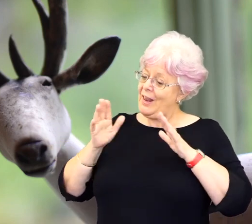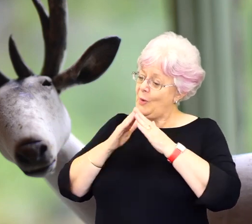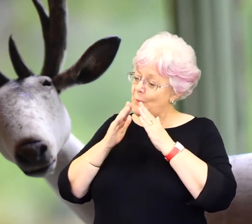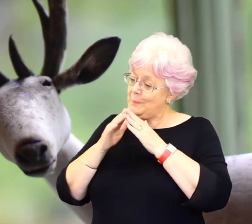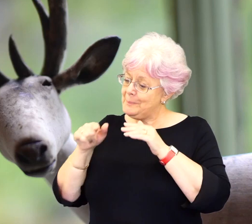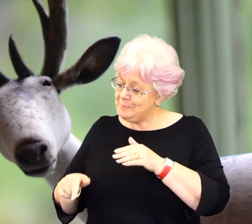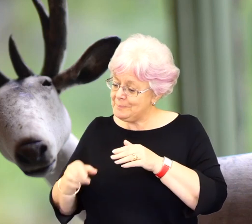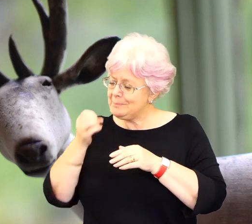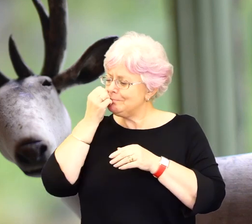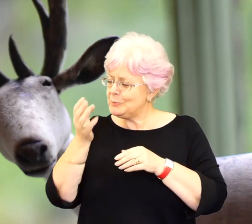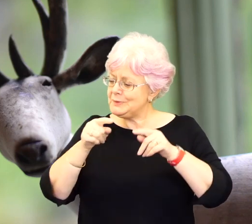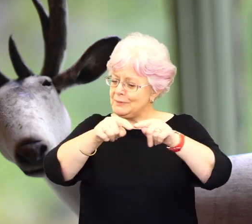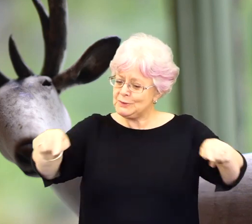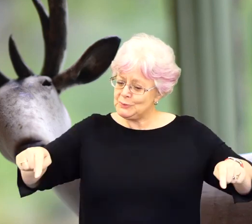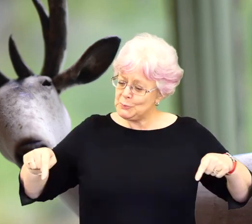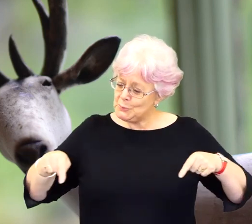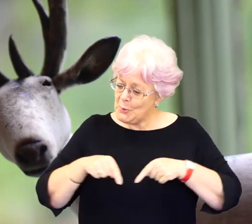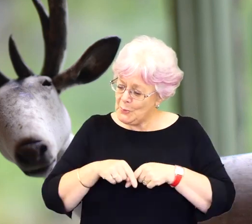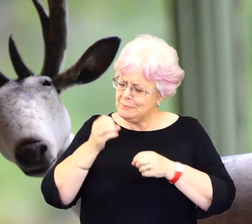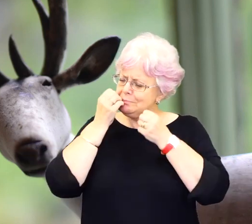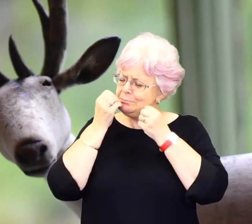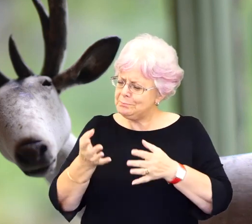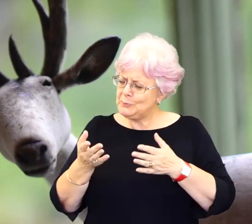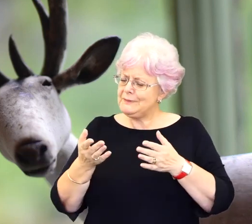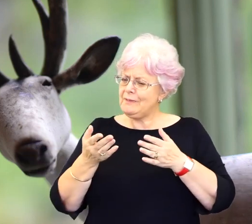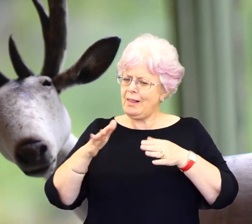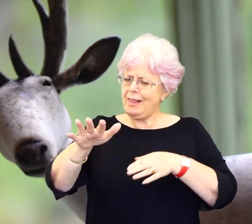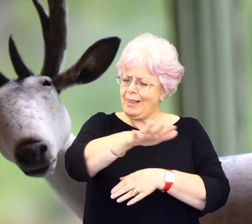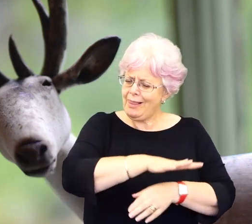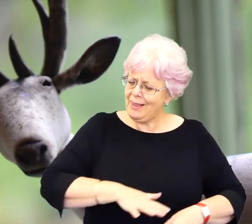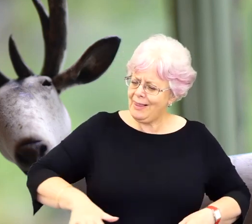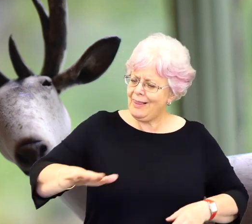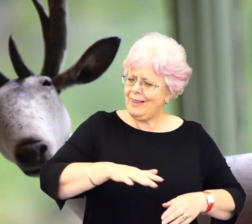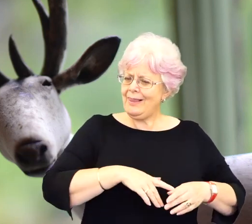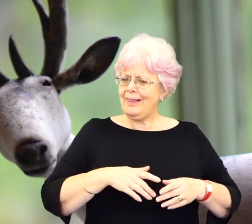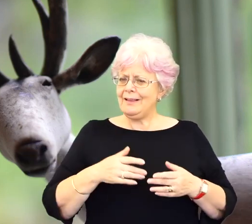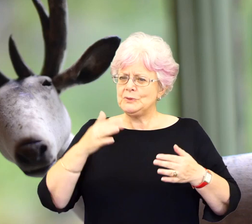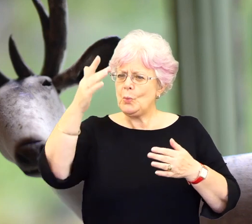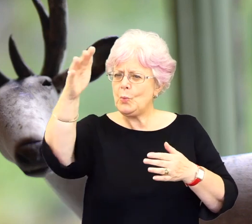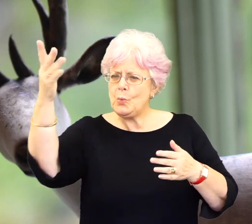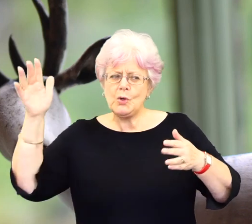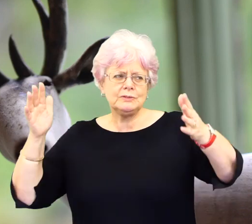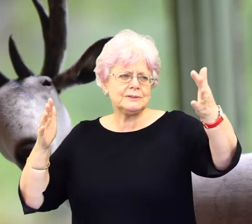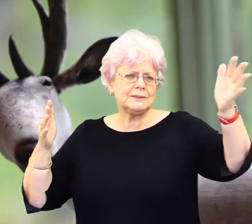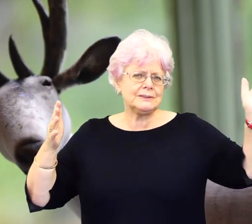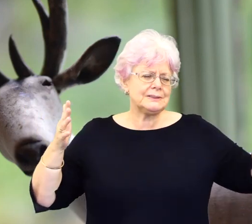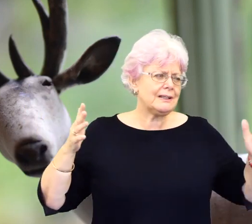studio, and in the most beautiful rural location, surrounded, yes, by woodland, and can sort of see almost